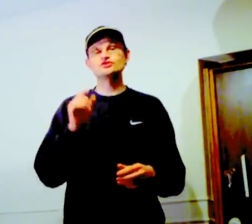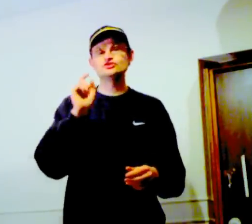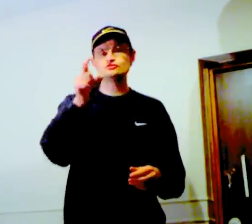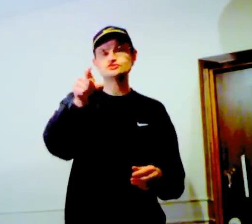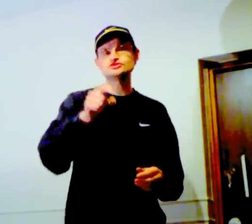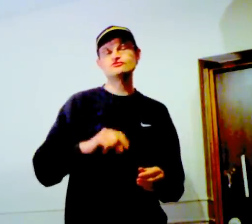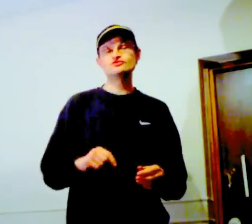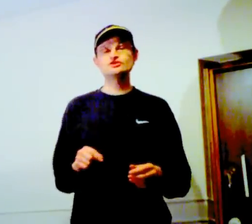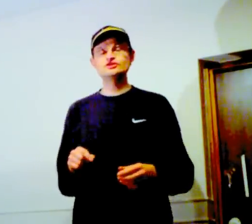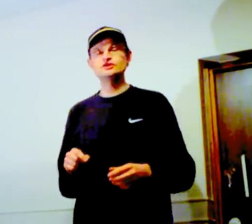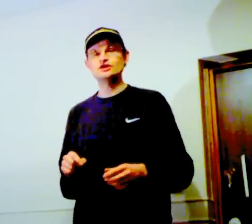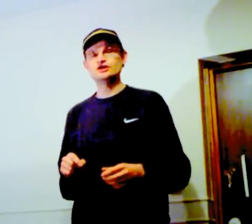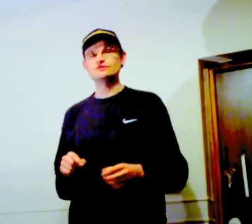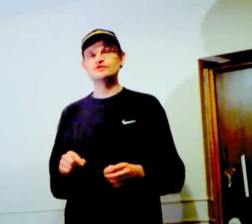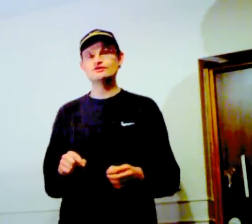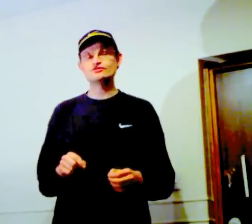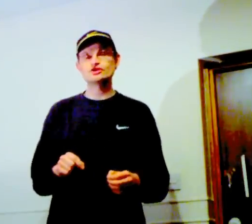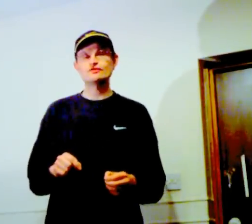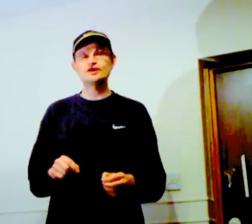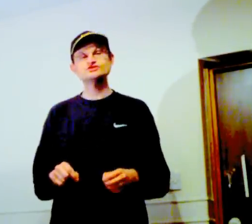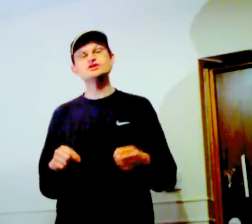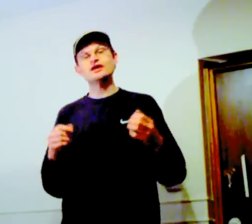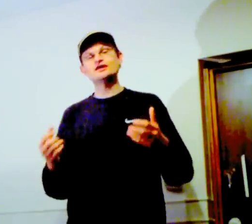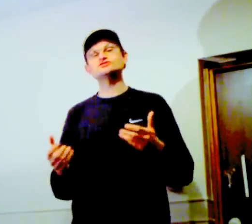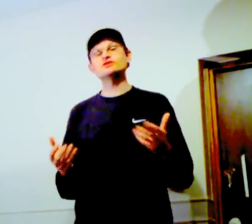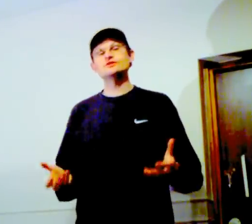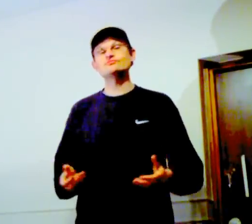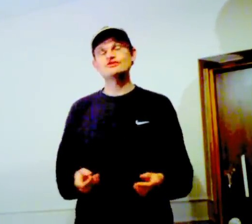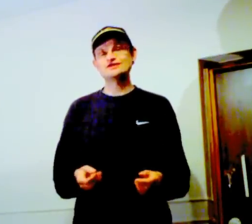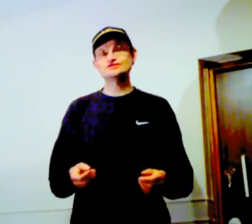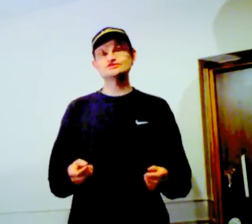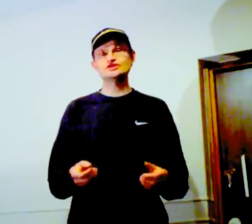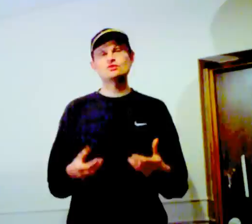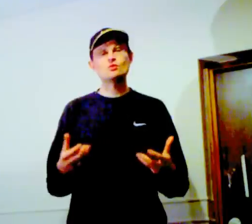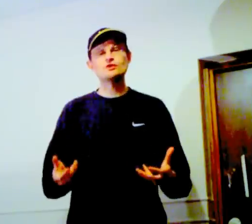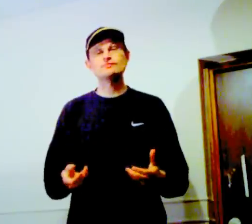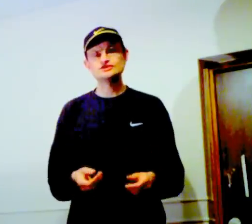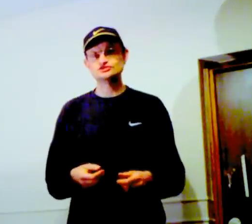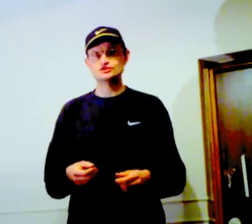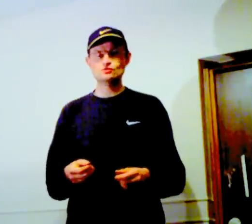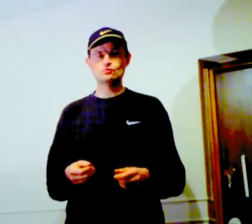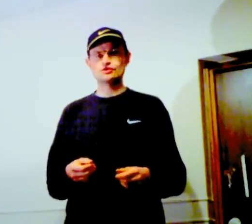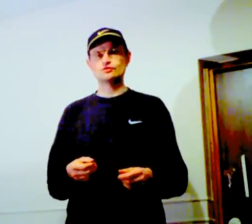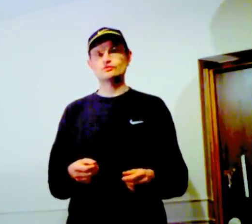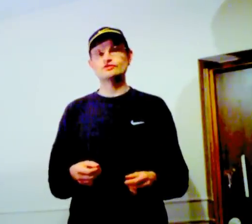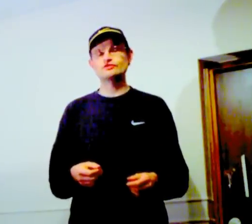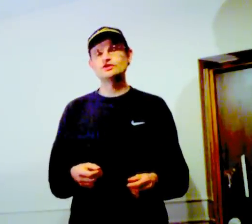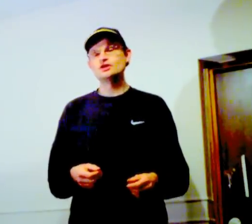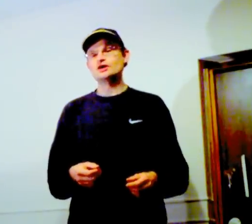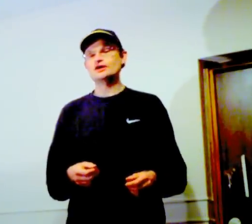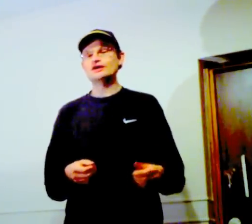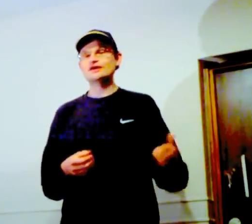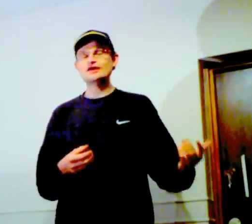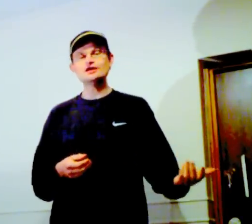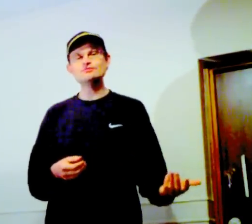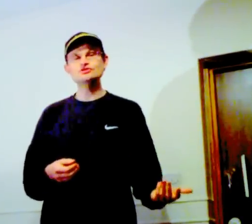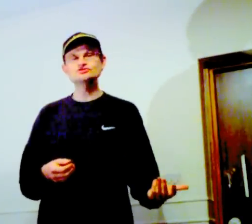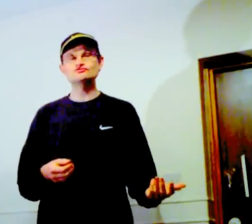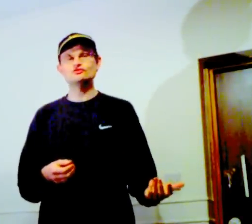you yourself could give a go at and try and practice and basically work with. It can be useful